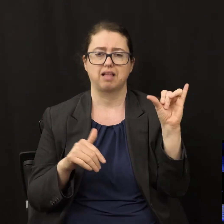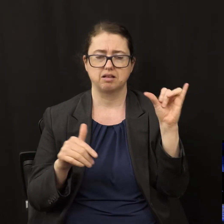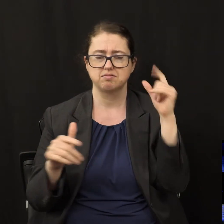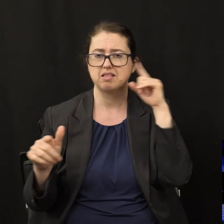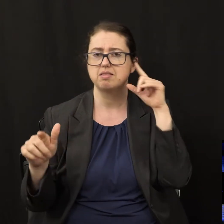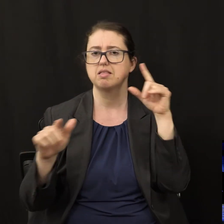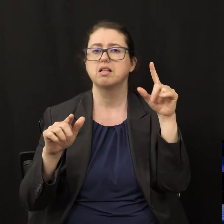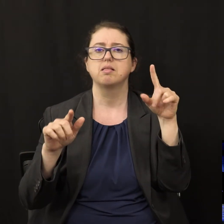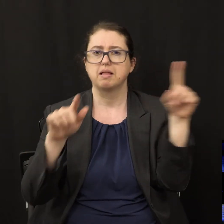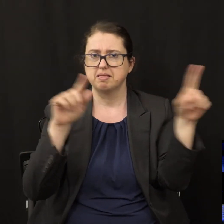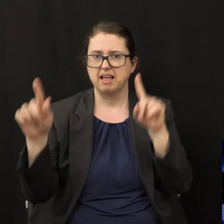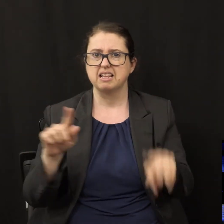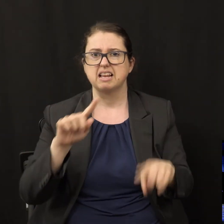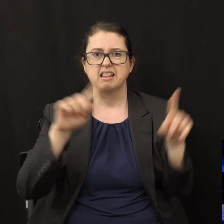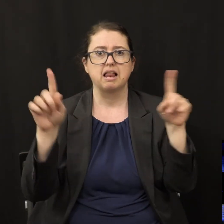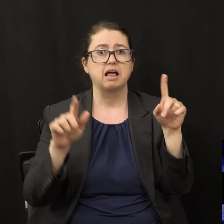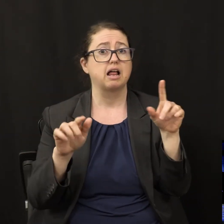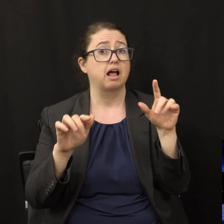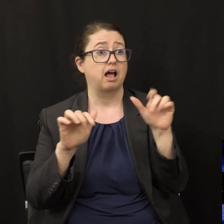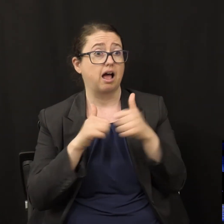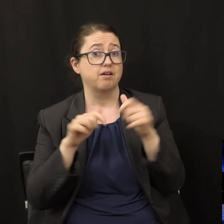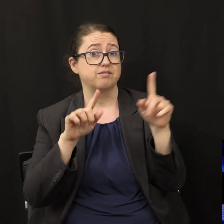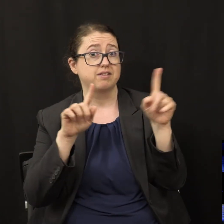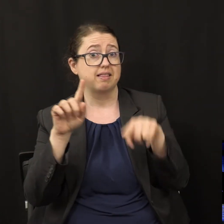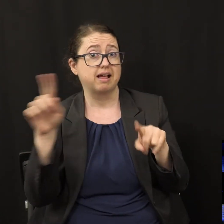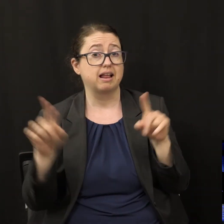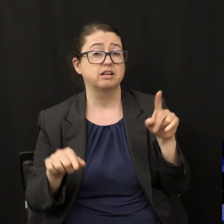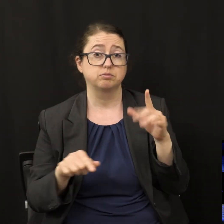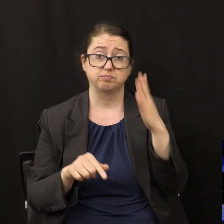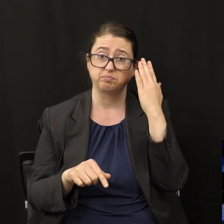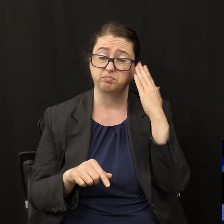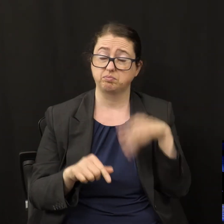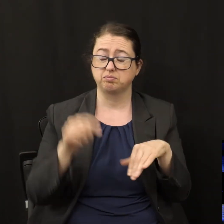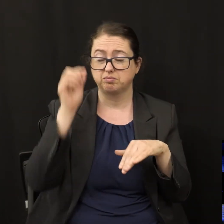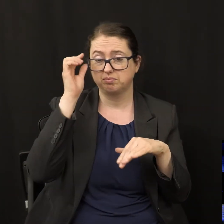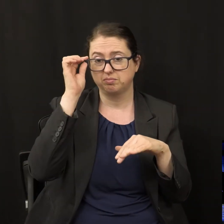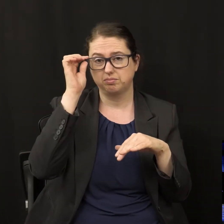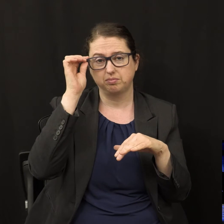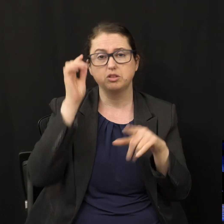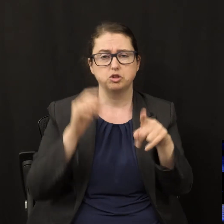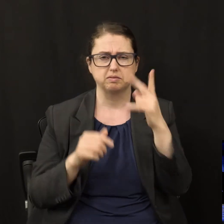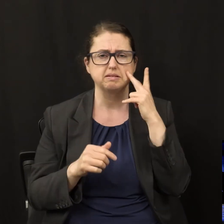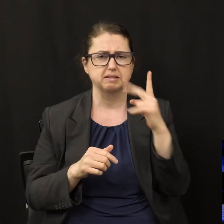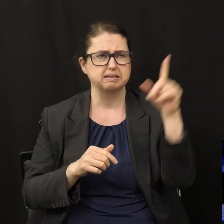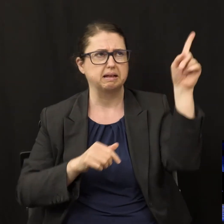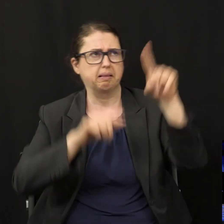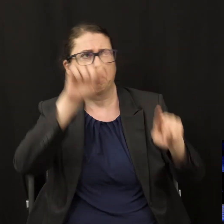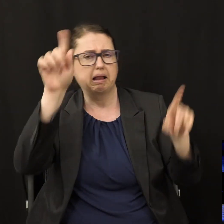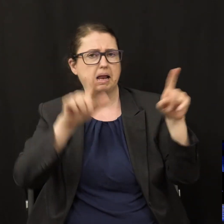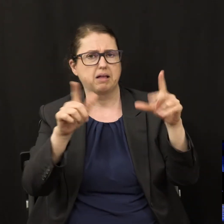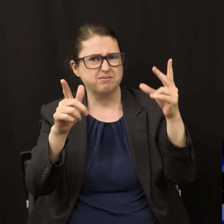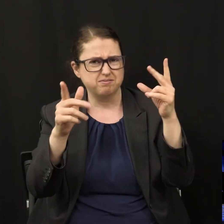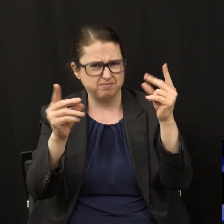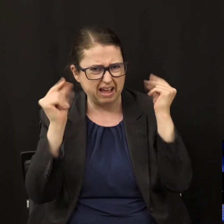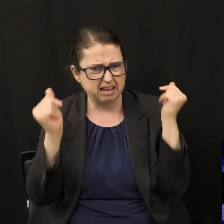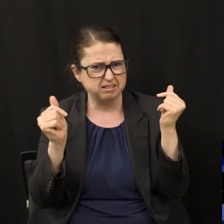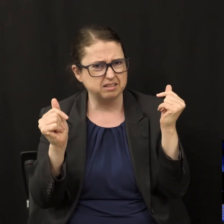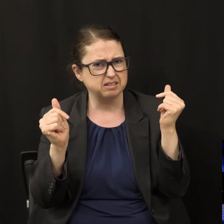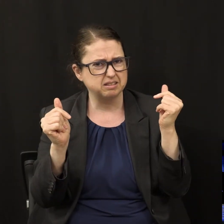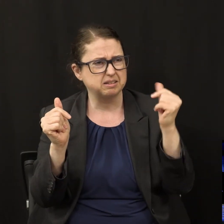How fast does lightning move? Well, you know, I'm sure you've seen lightning. So how does God want these messages to